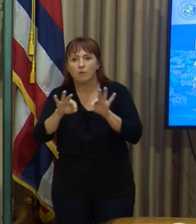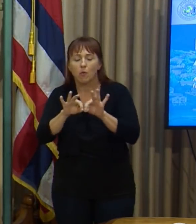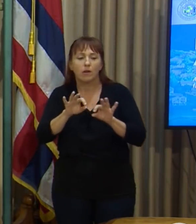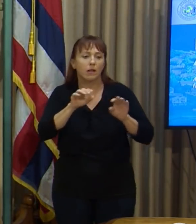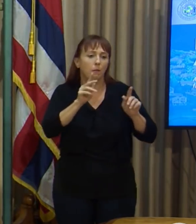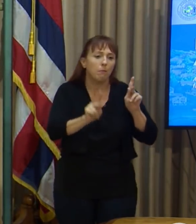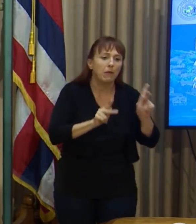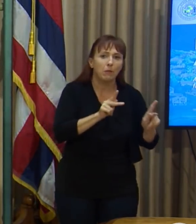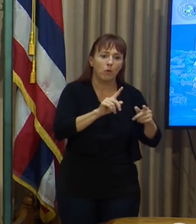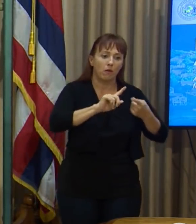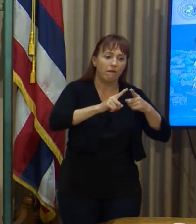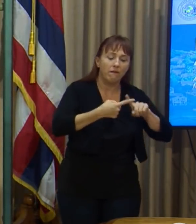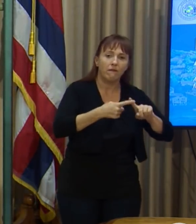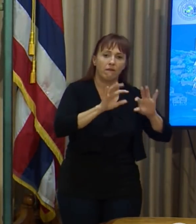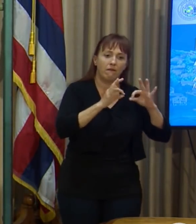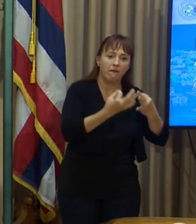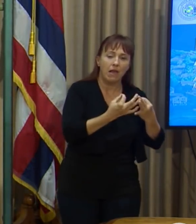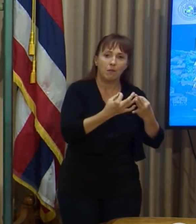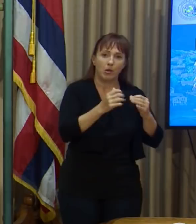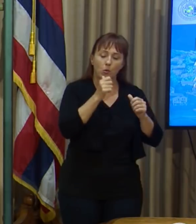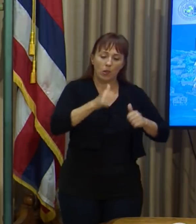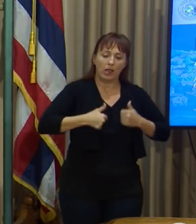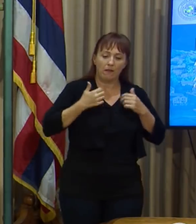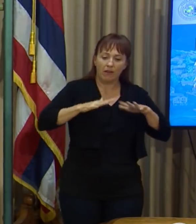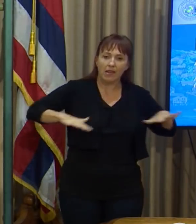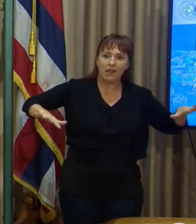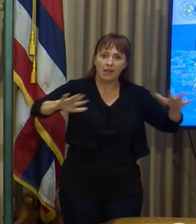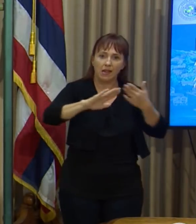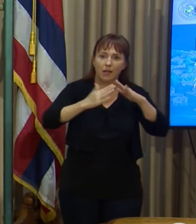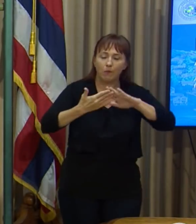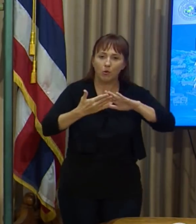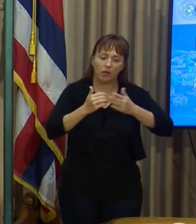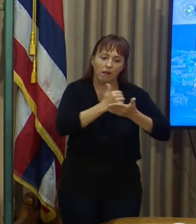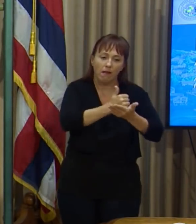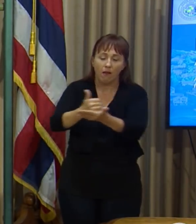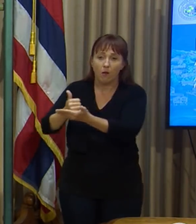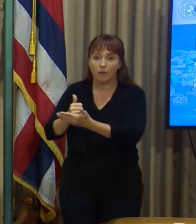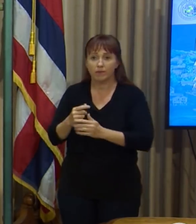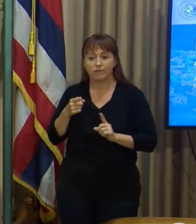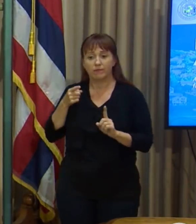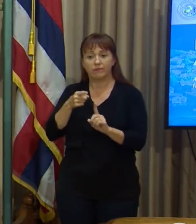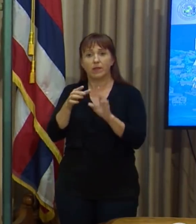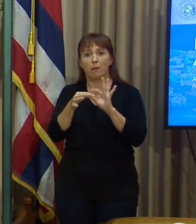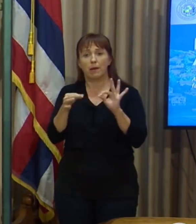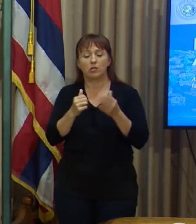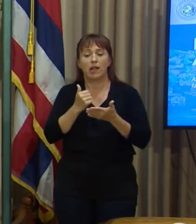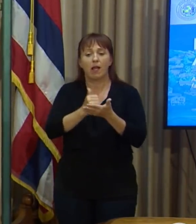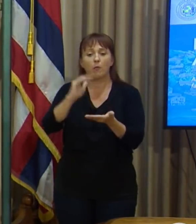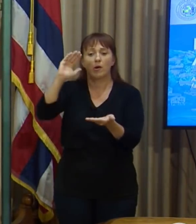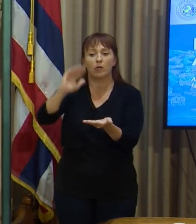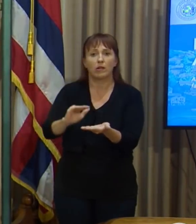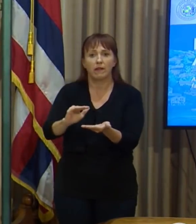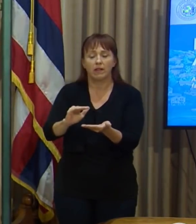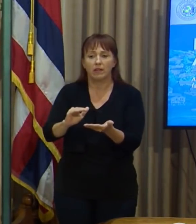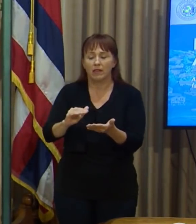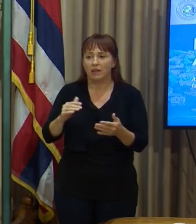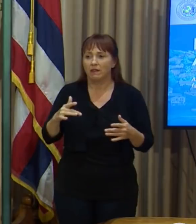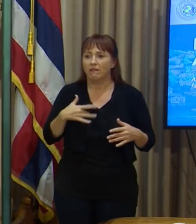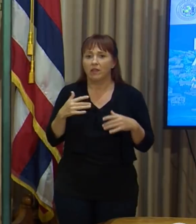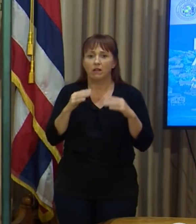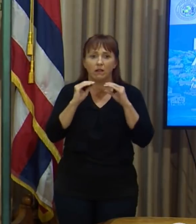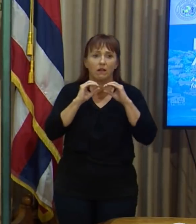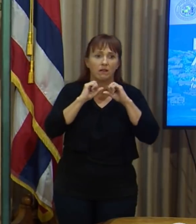family, and friends. AUW's message related to this program is simple. We're here to help alleviate the gnawing sense of